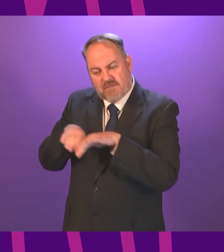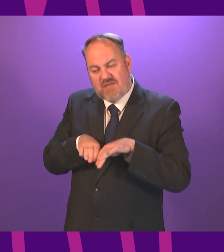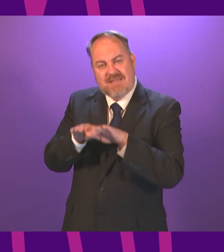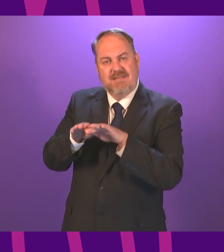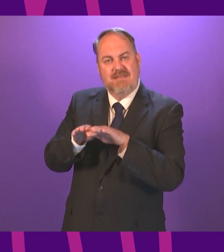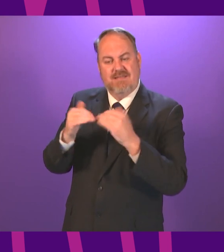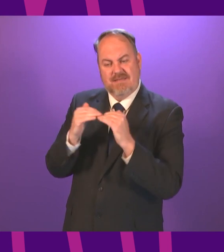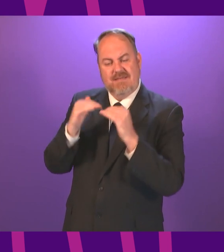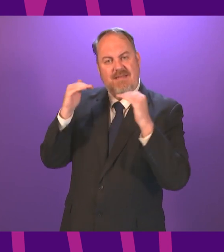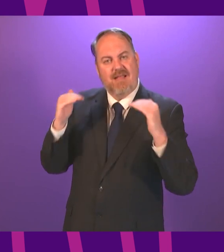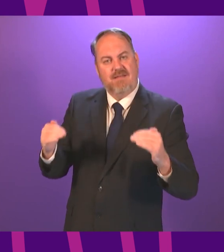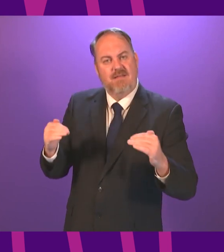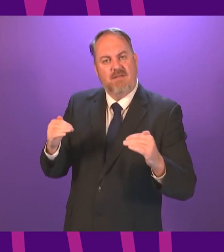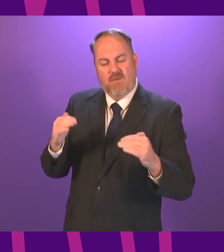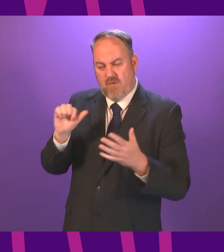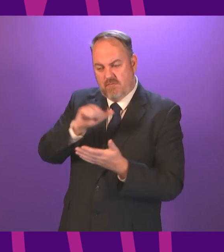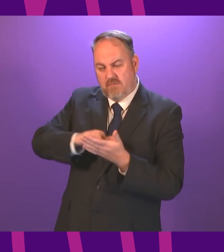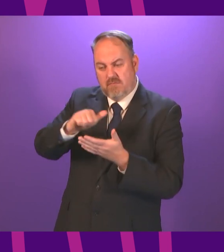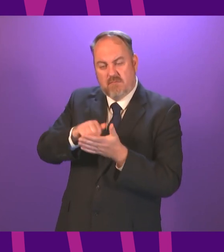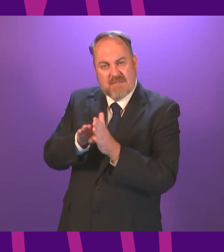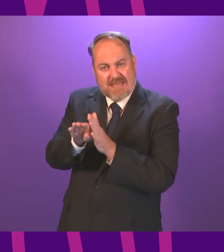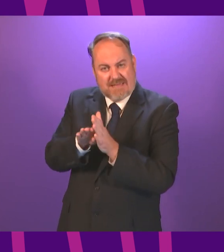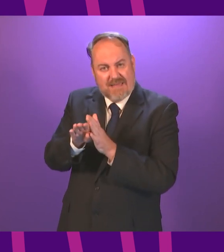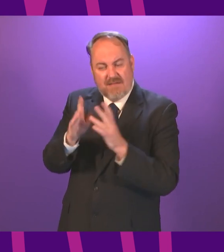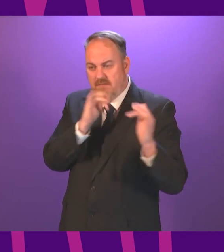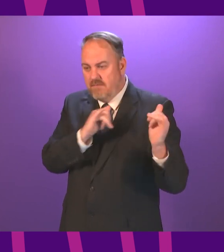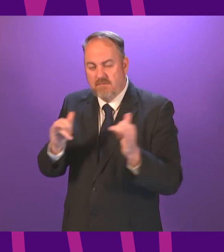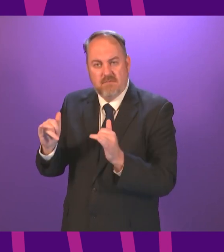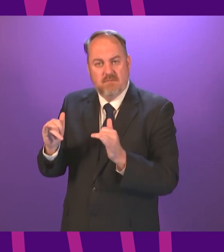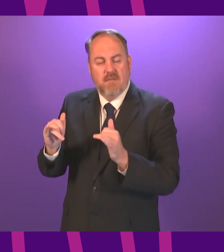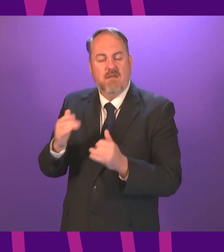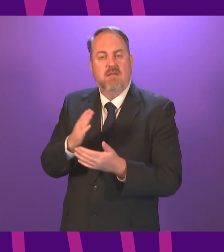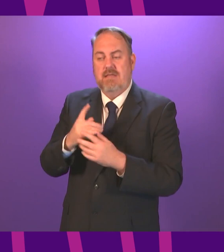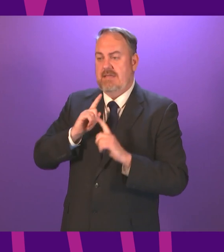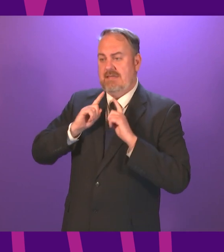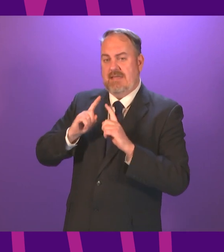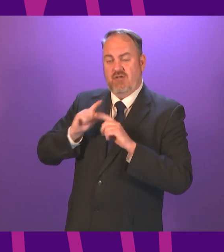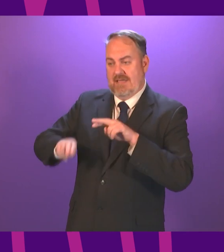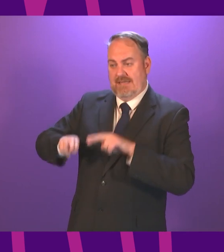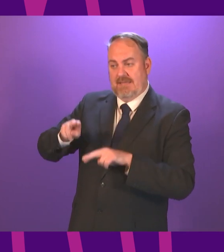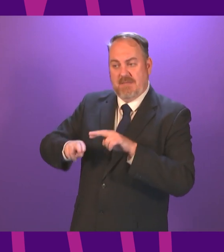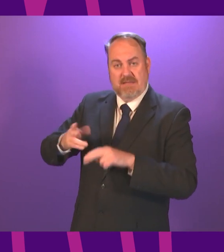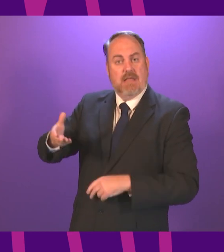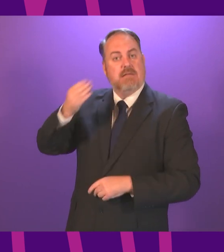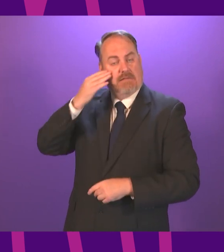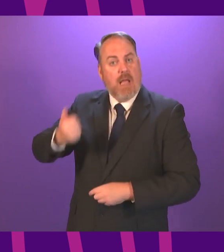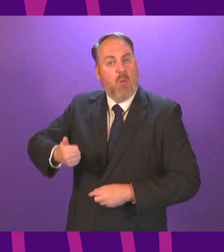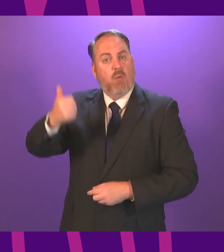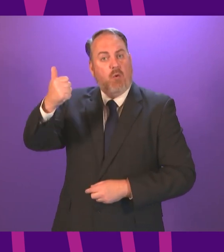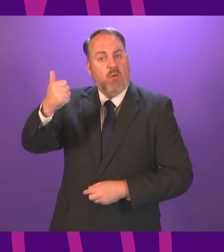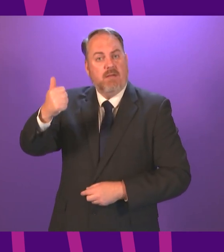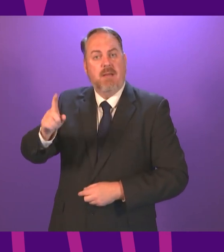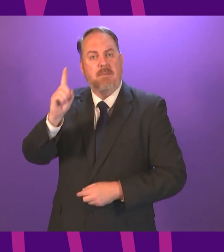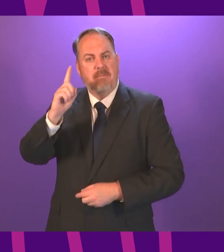testing across the country and we have to use national exams teacher assessments may sound good in theory but inevitably